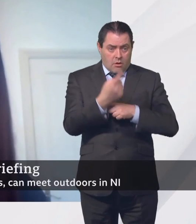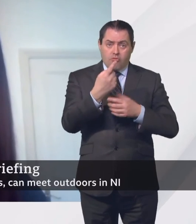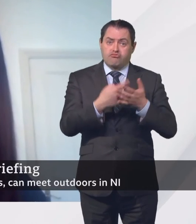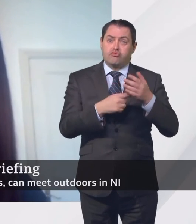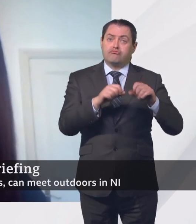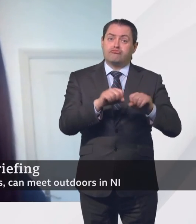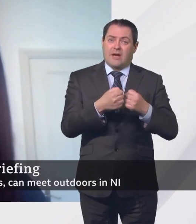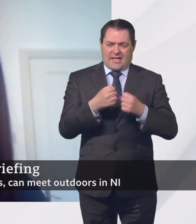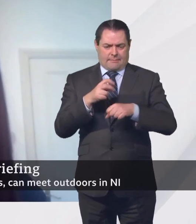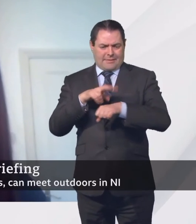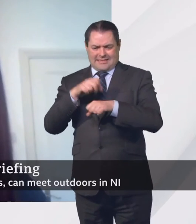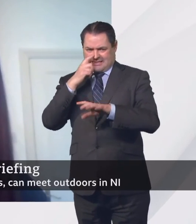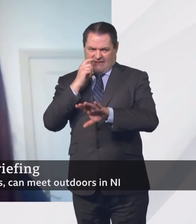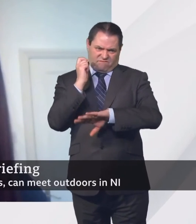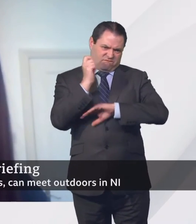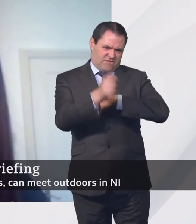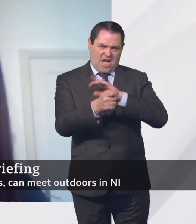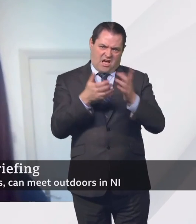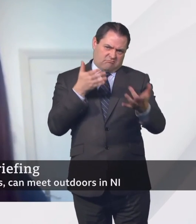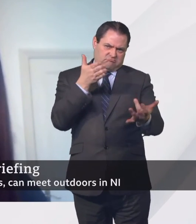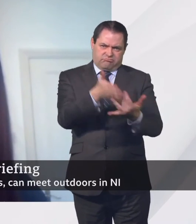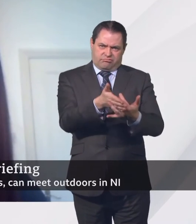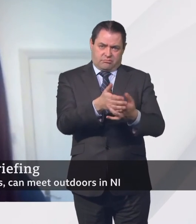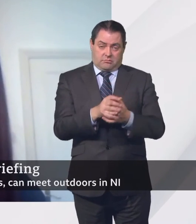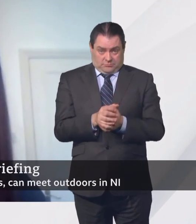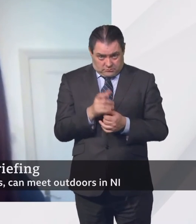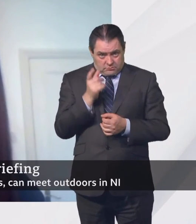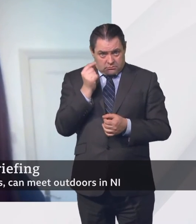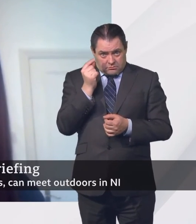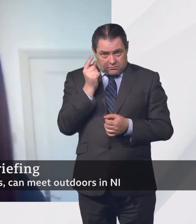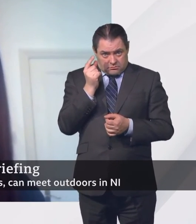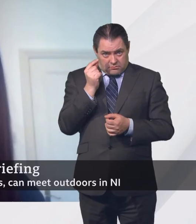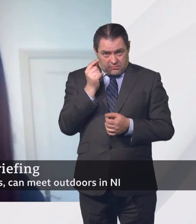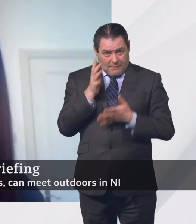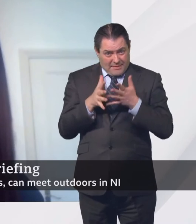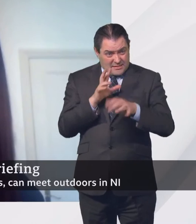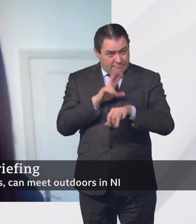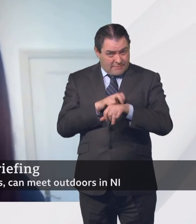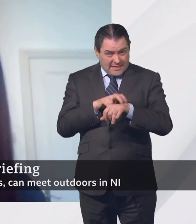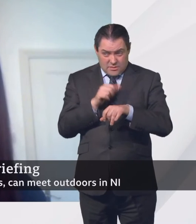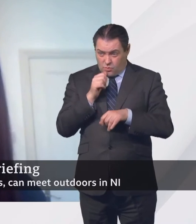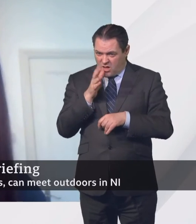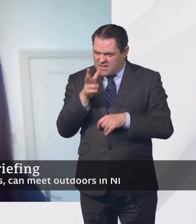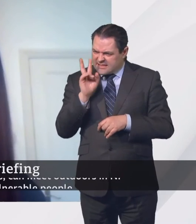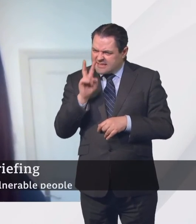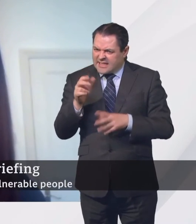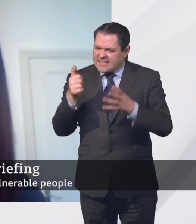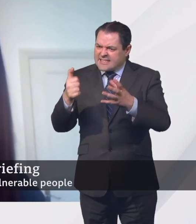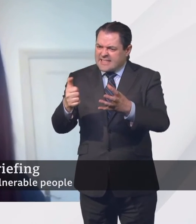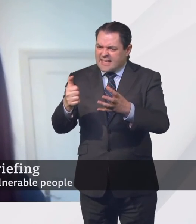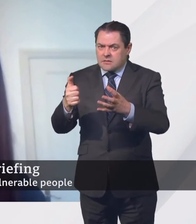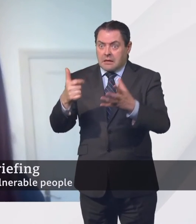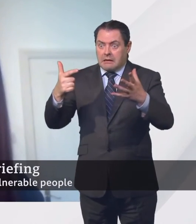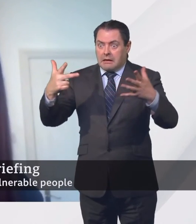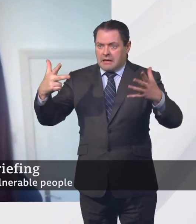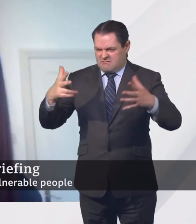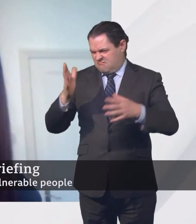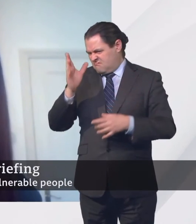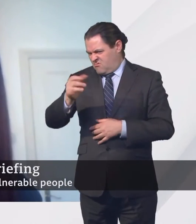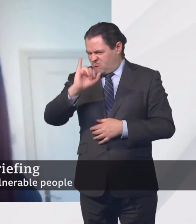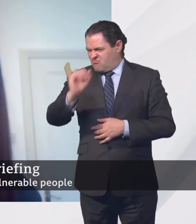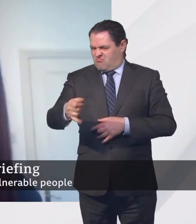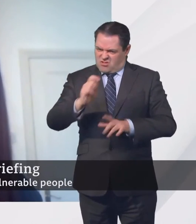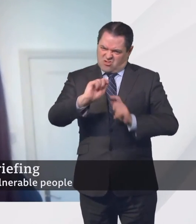necessary. But how realistic is that? Will police officers be going around breaking up groups of more than six outside? Do you think that would be